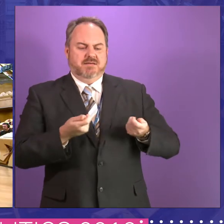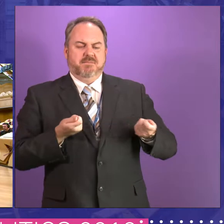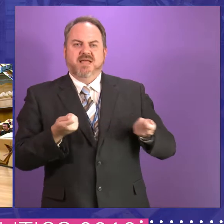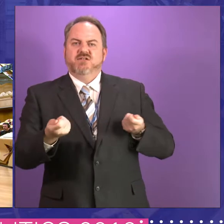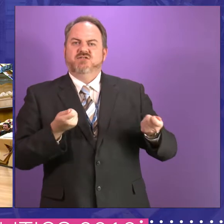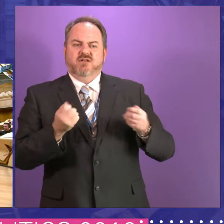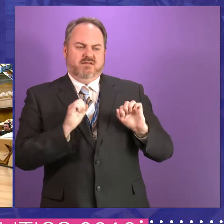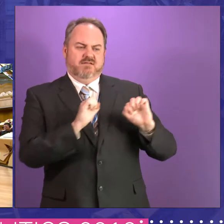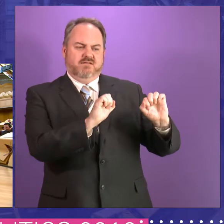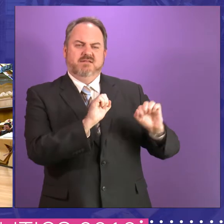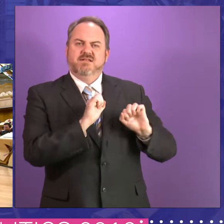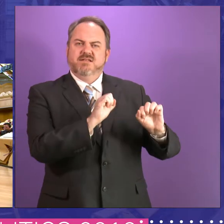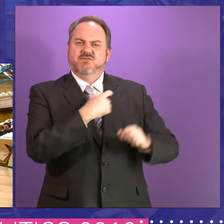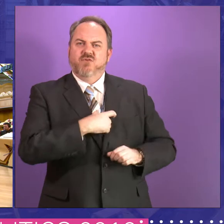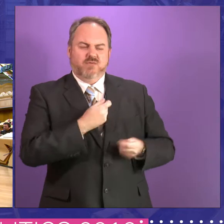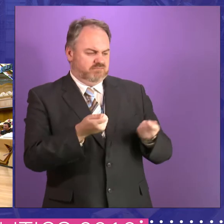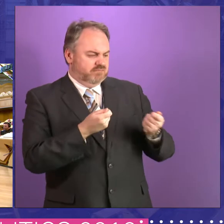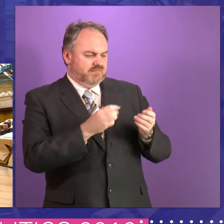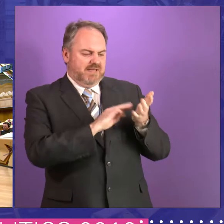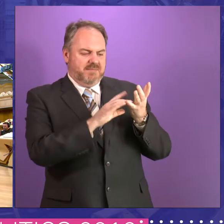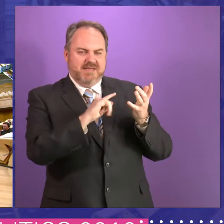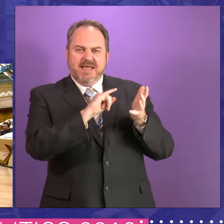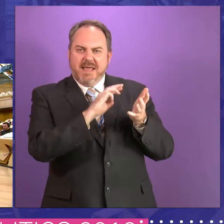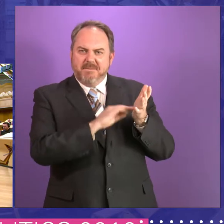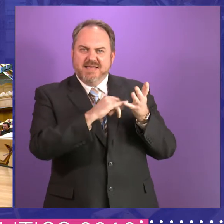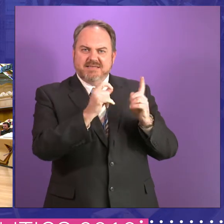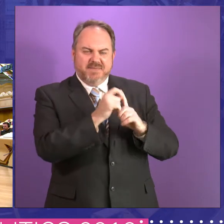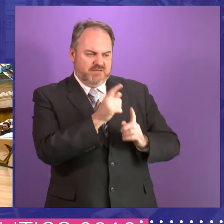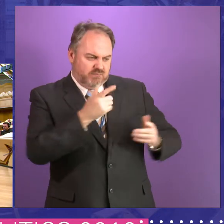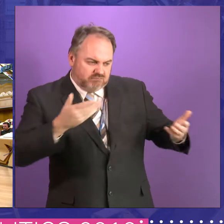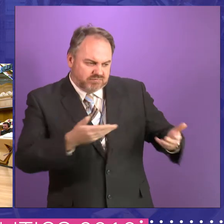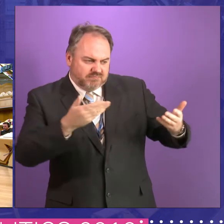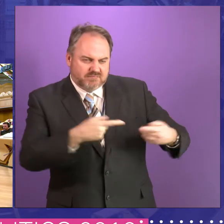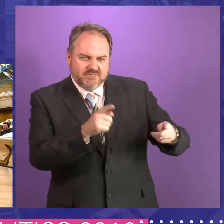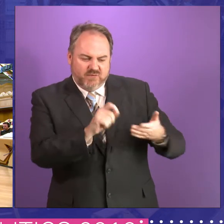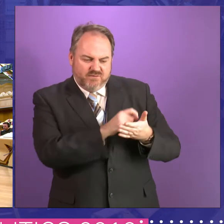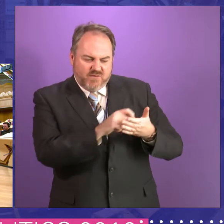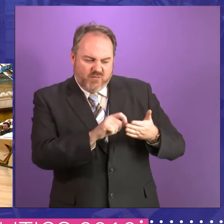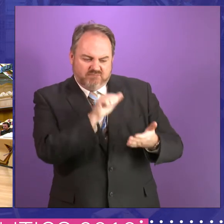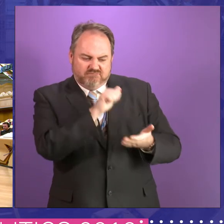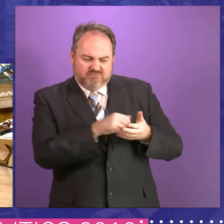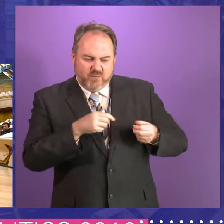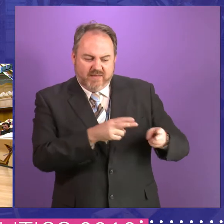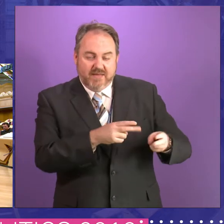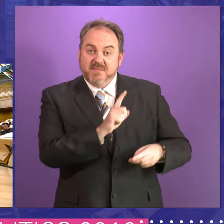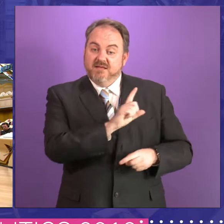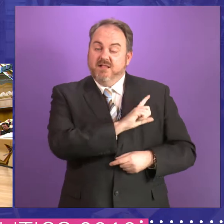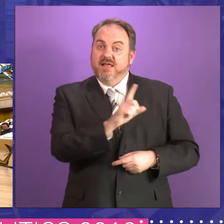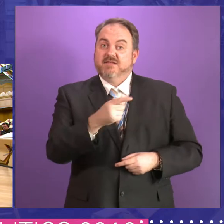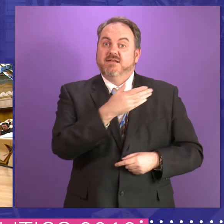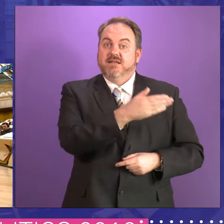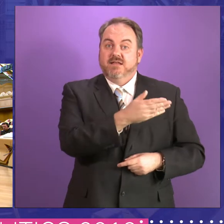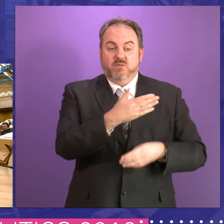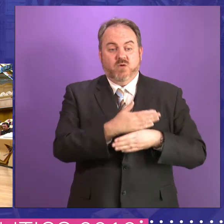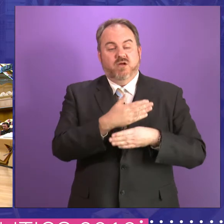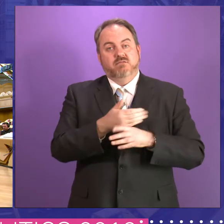to organise the MSPs and get them to vote the right way or otherwise. But also went on to serve in